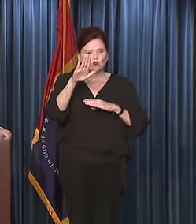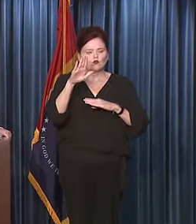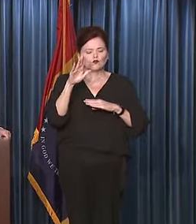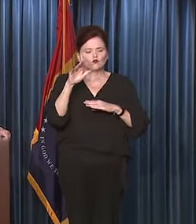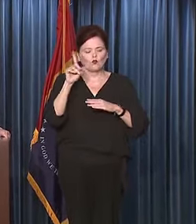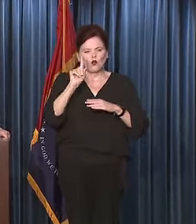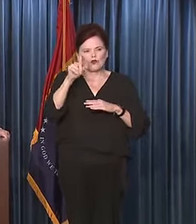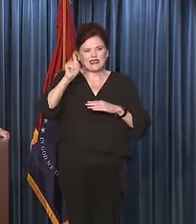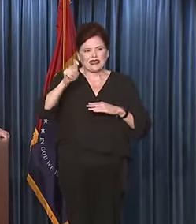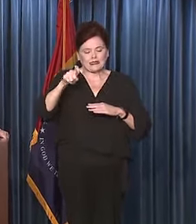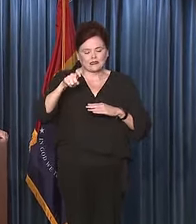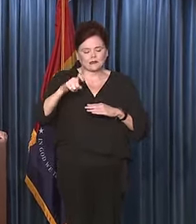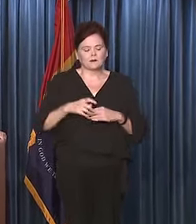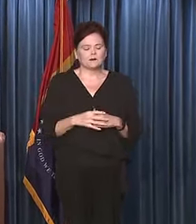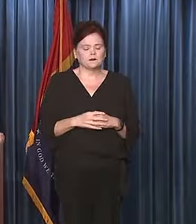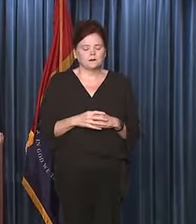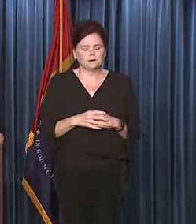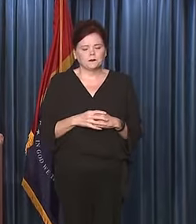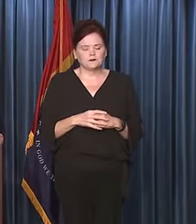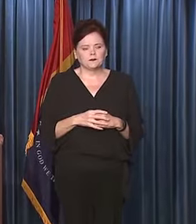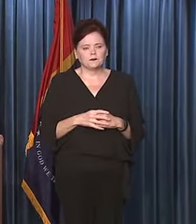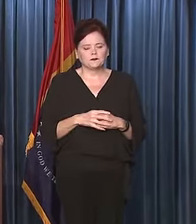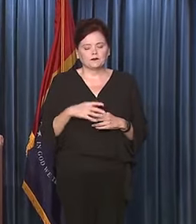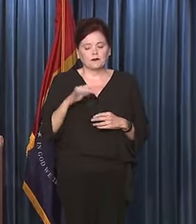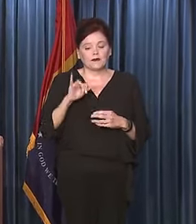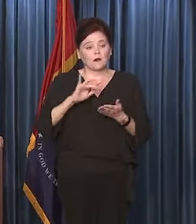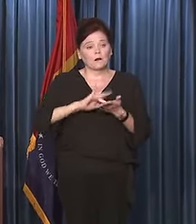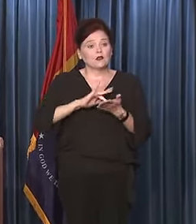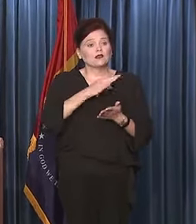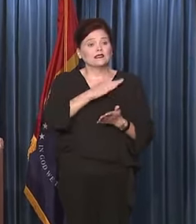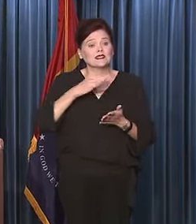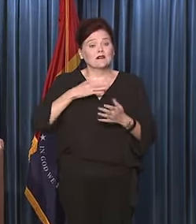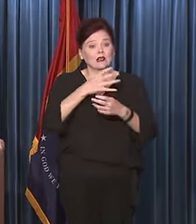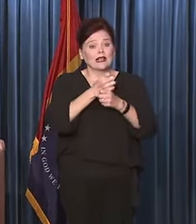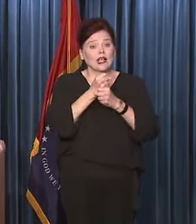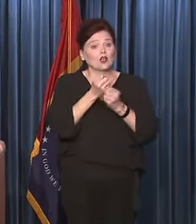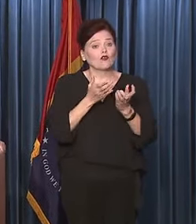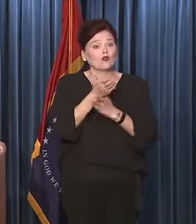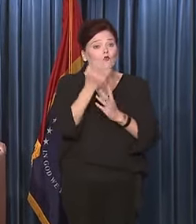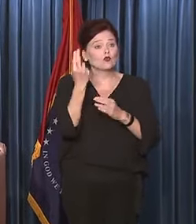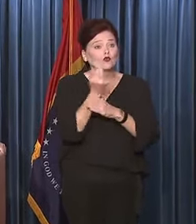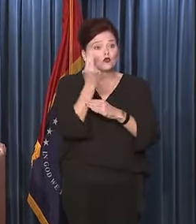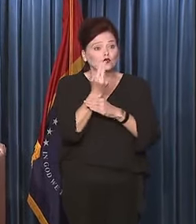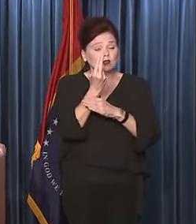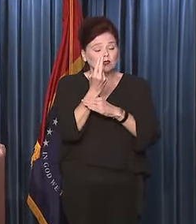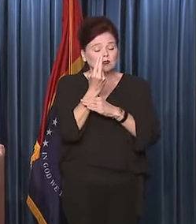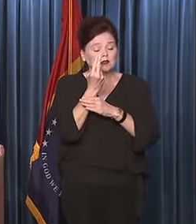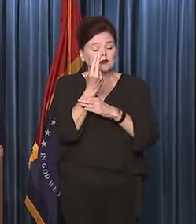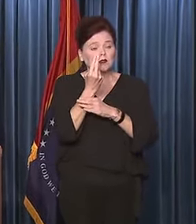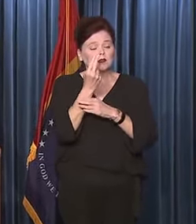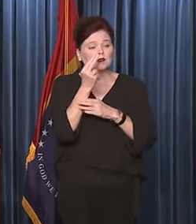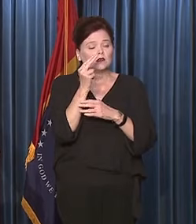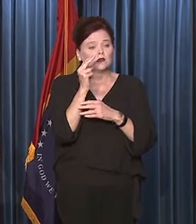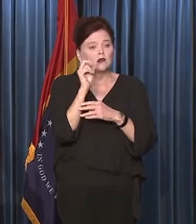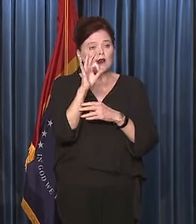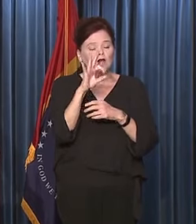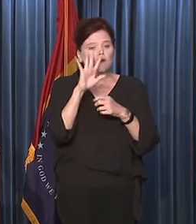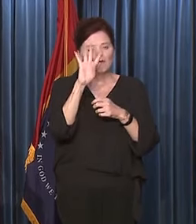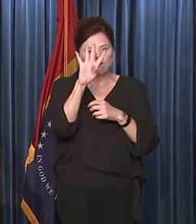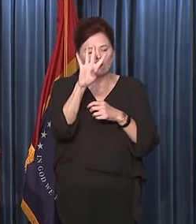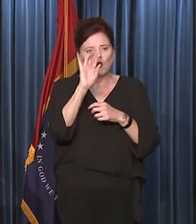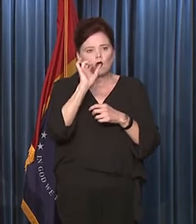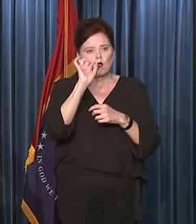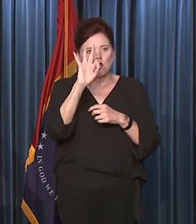hospitals. This medical staffing was secured through utilization and awarding of four